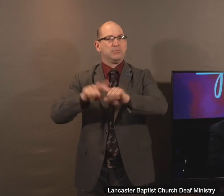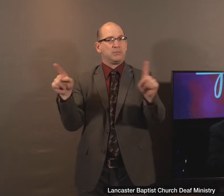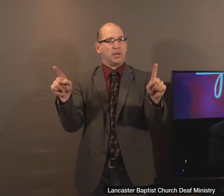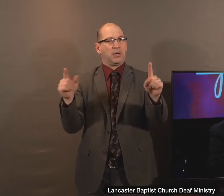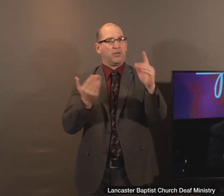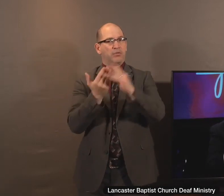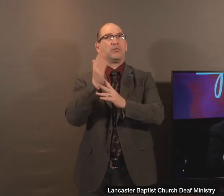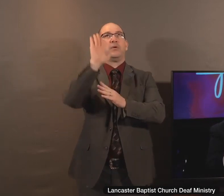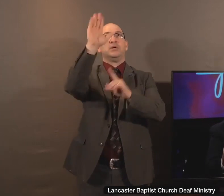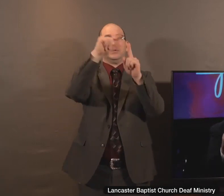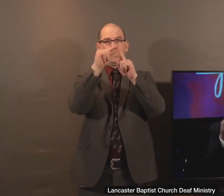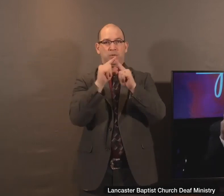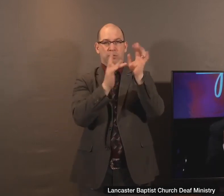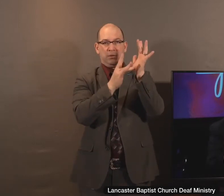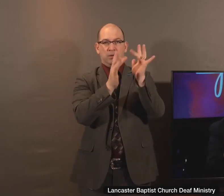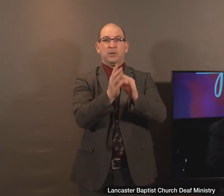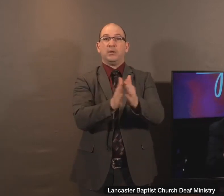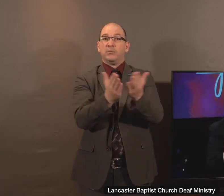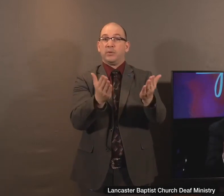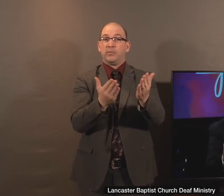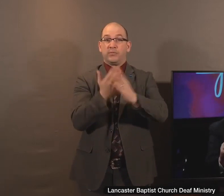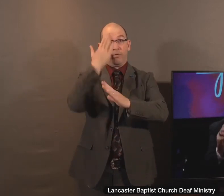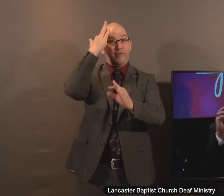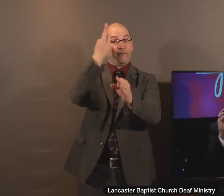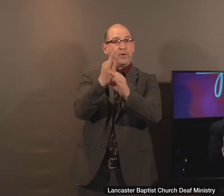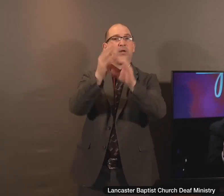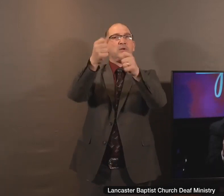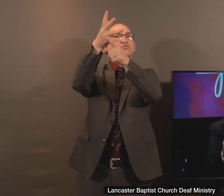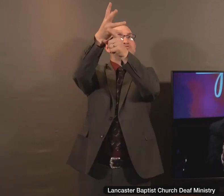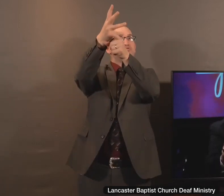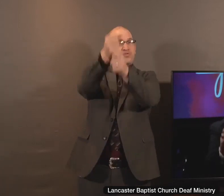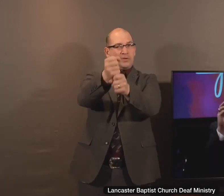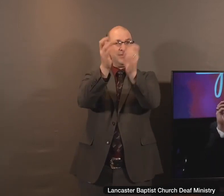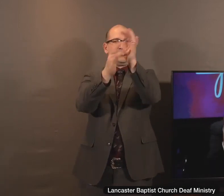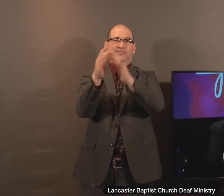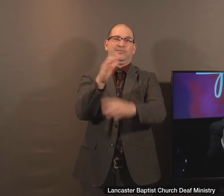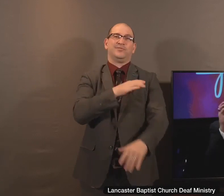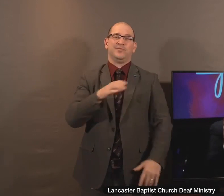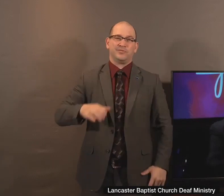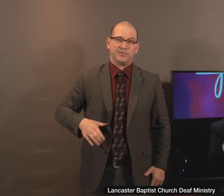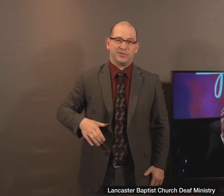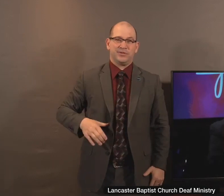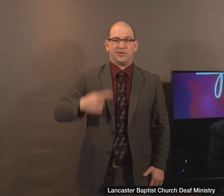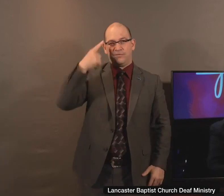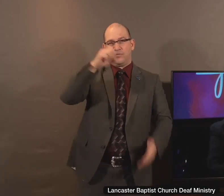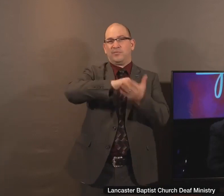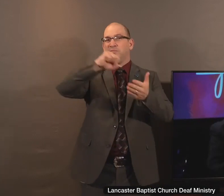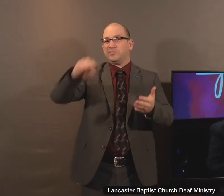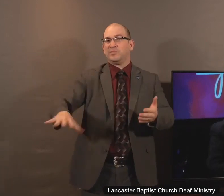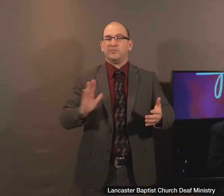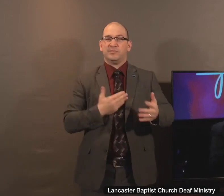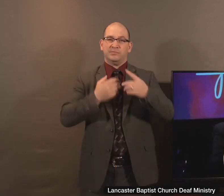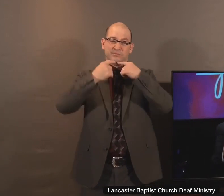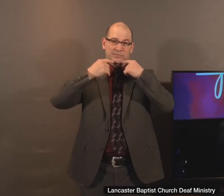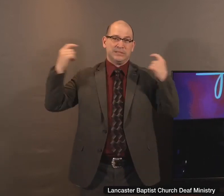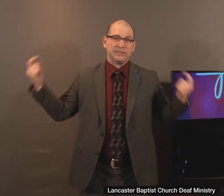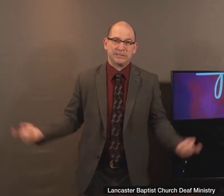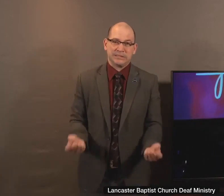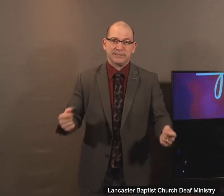word and by faith, we can trust in the atoning work of Jesus Christ. The fact that as the